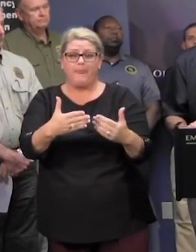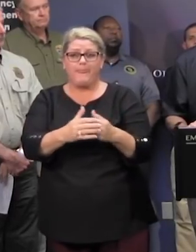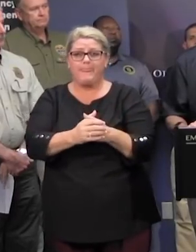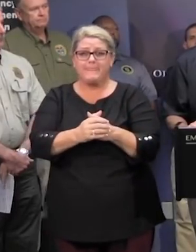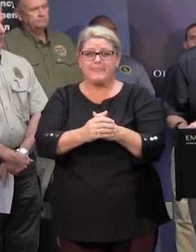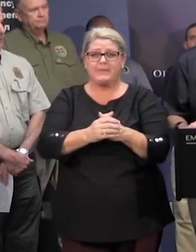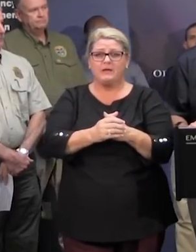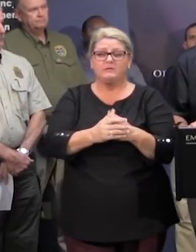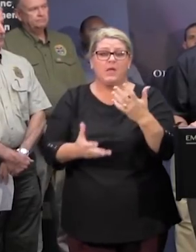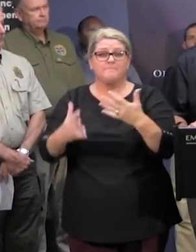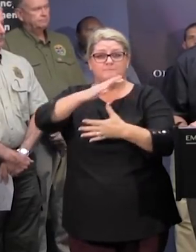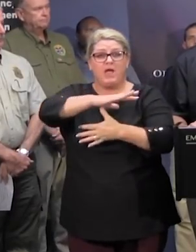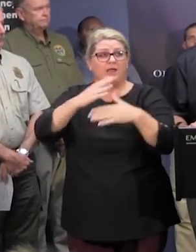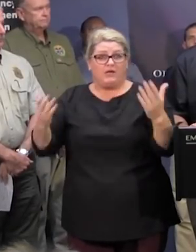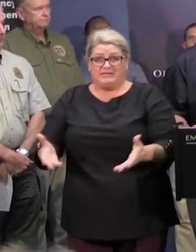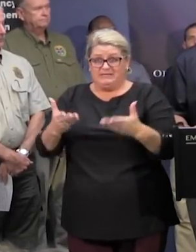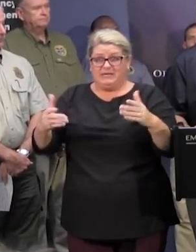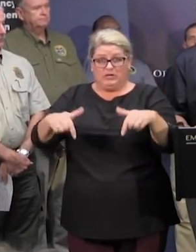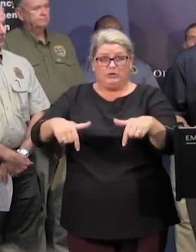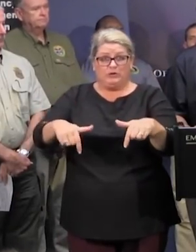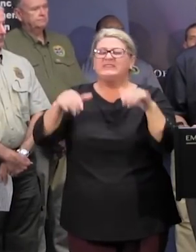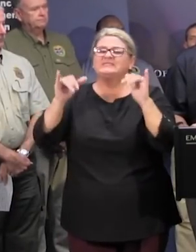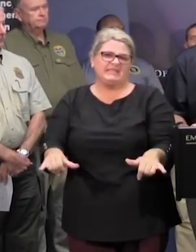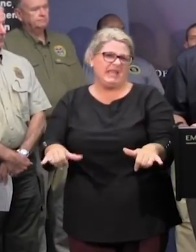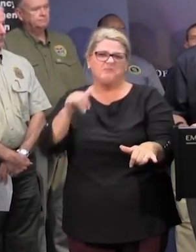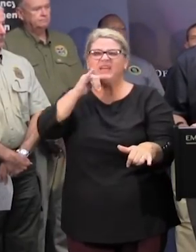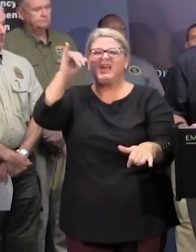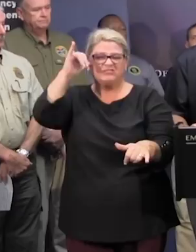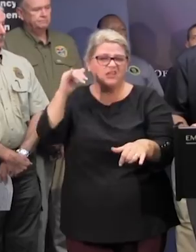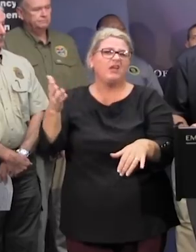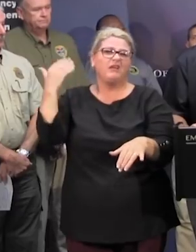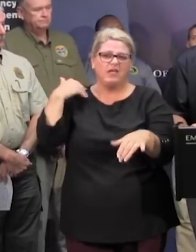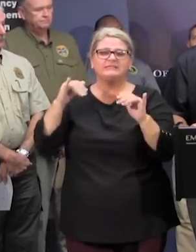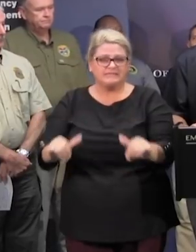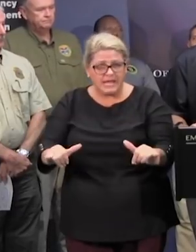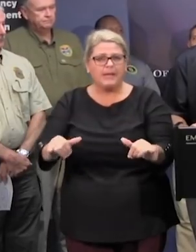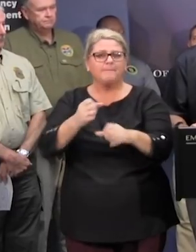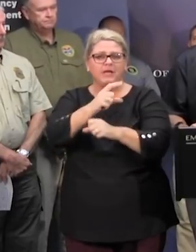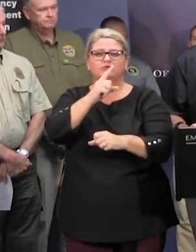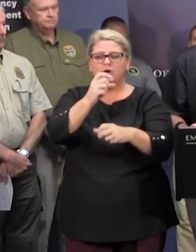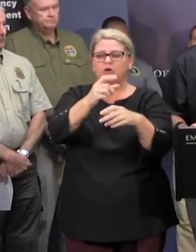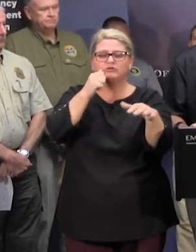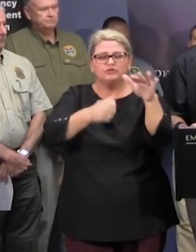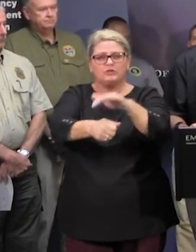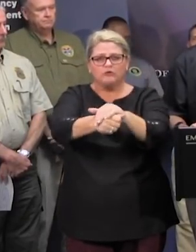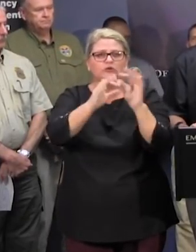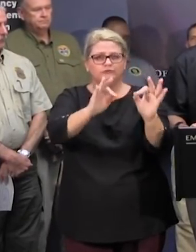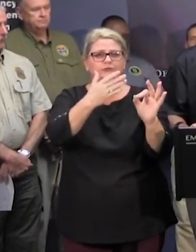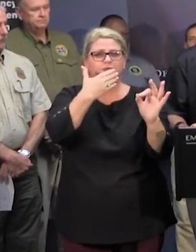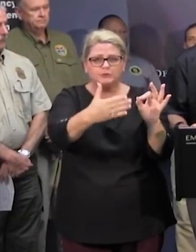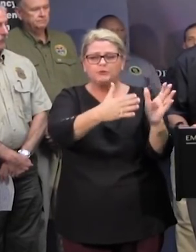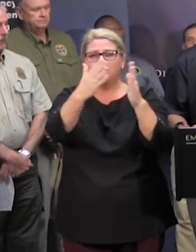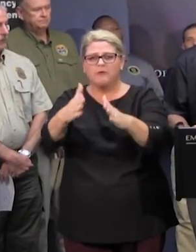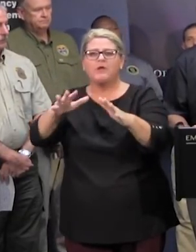and priorities here at the state emergency response team they remain the same we continue sheltering operations and initial response to include